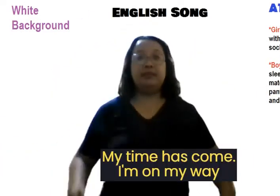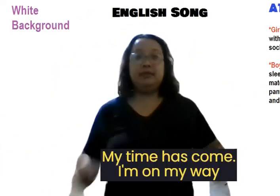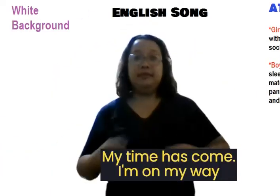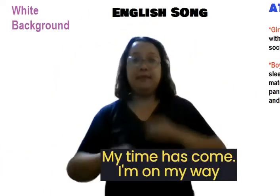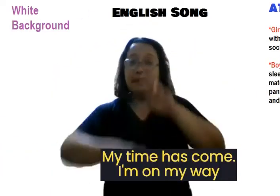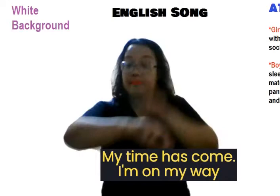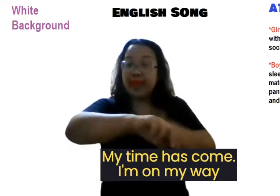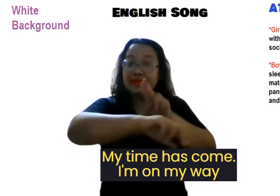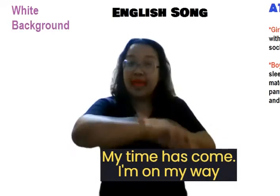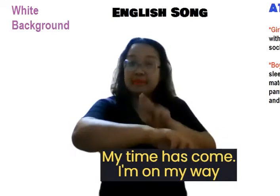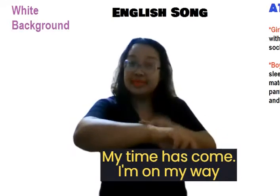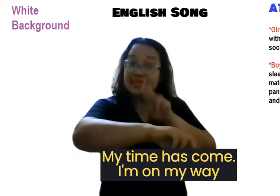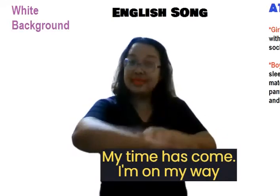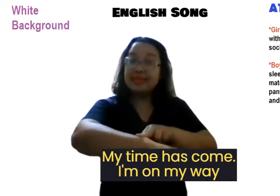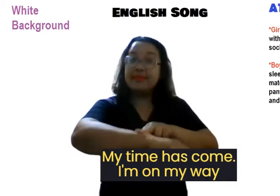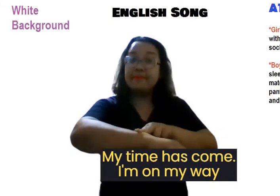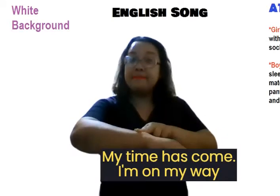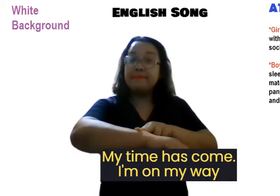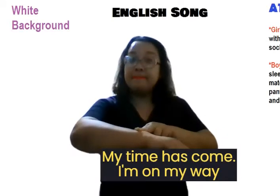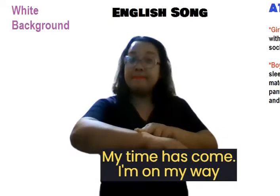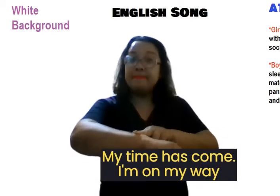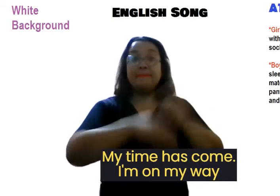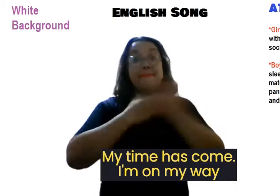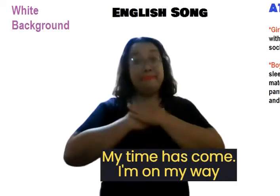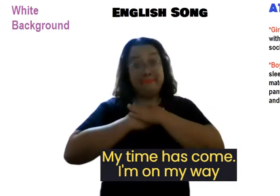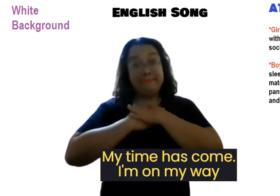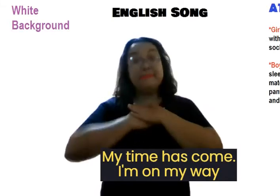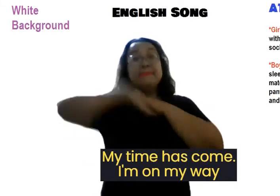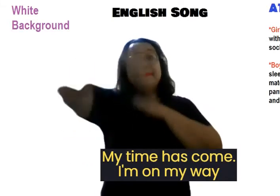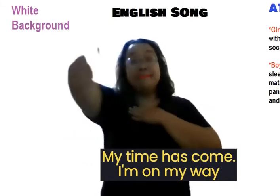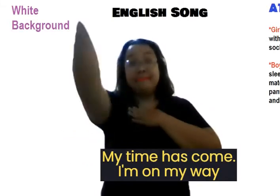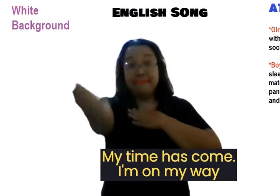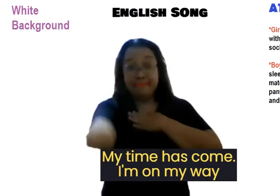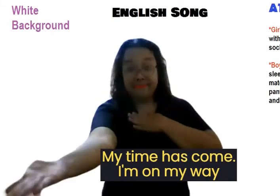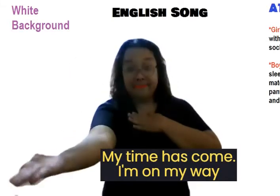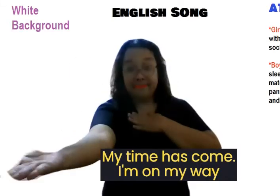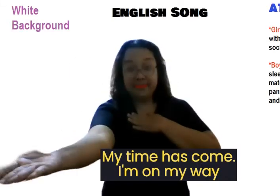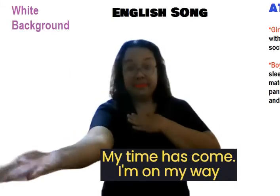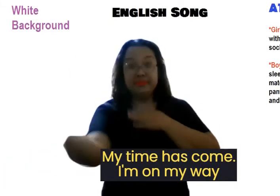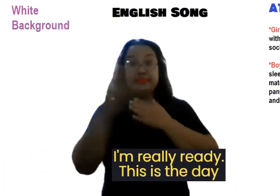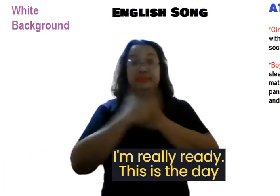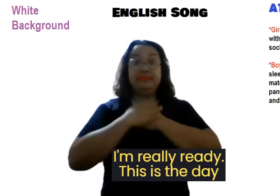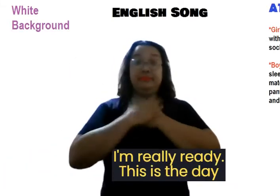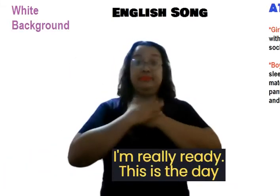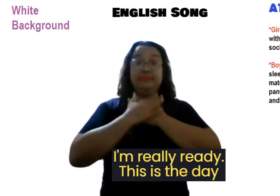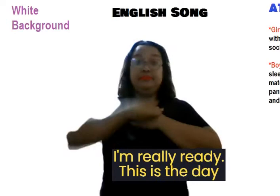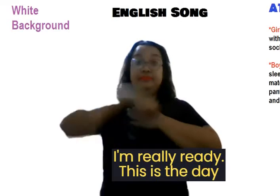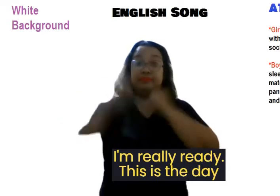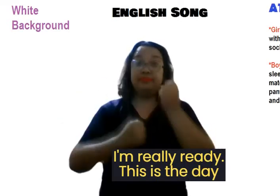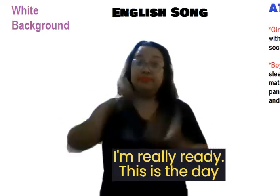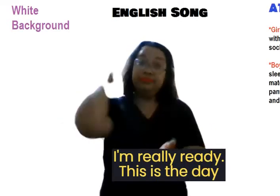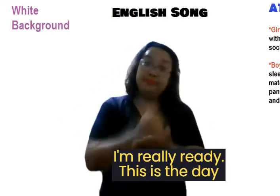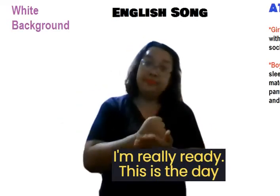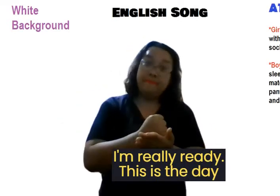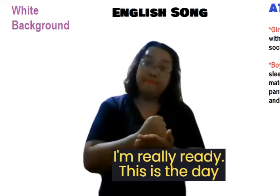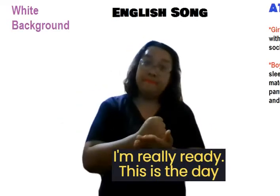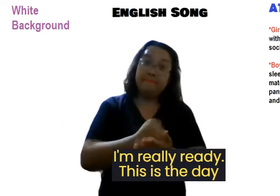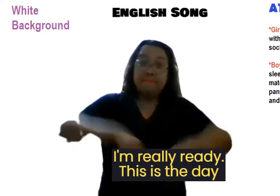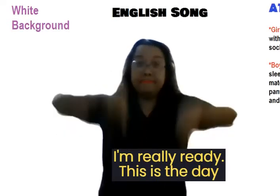My time has come. I'm on my way. I'm really ready. This